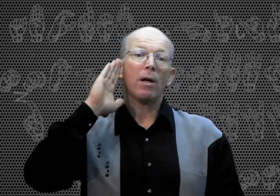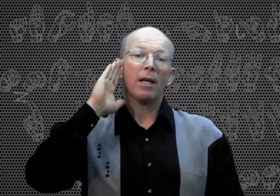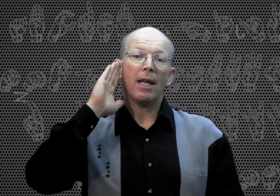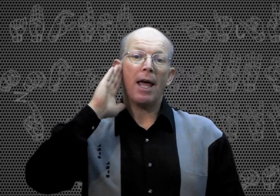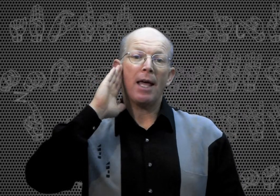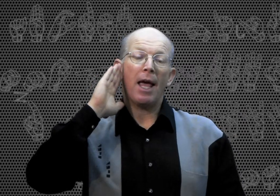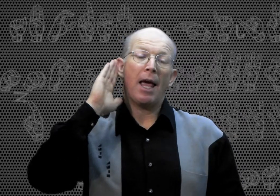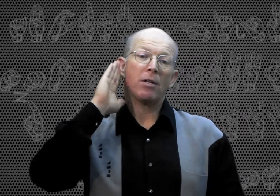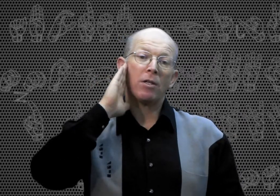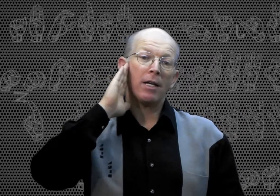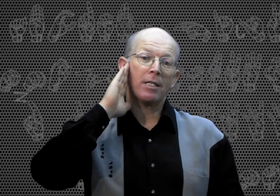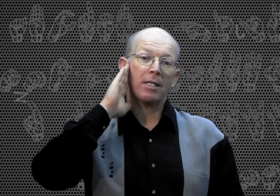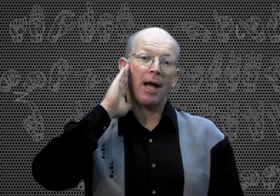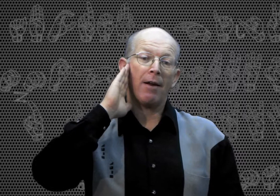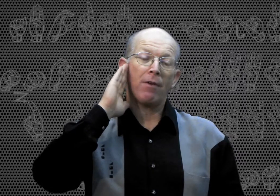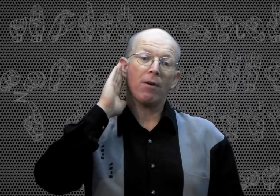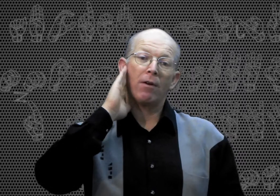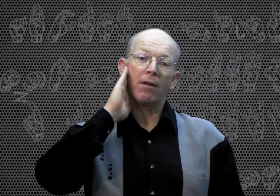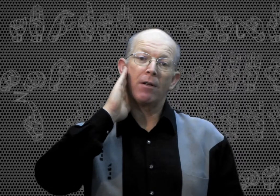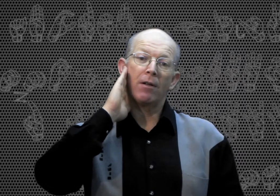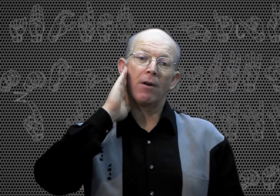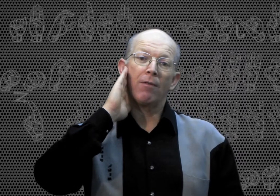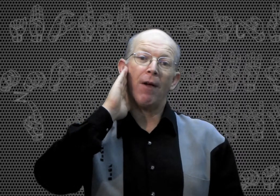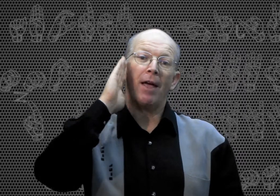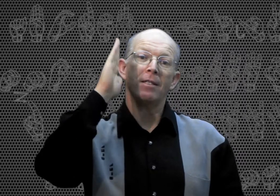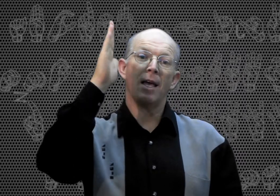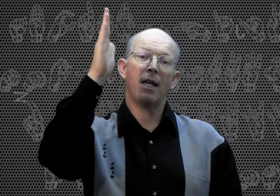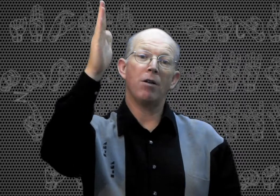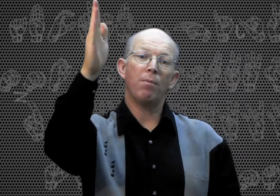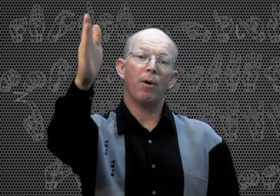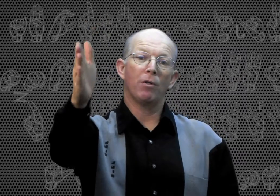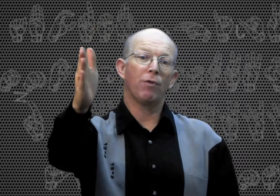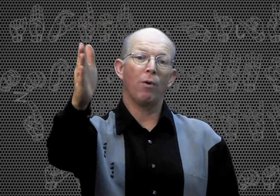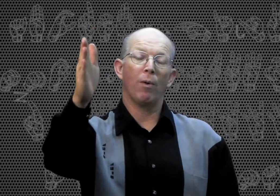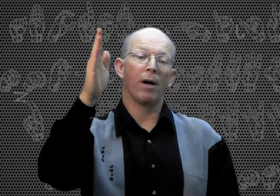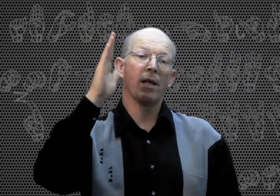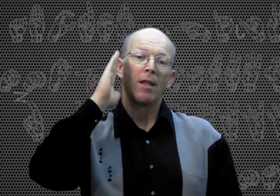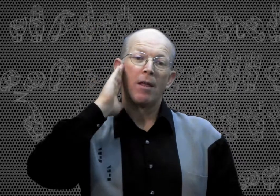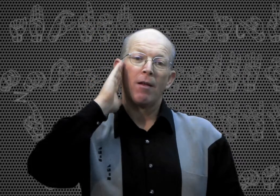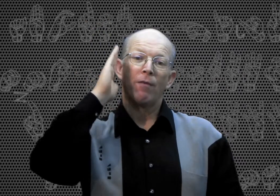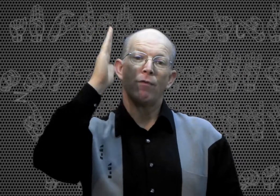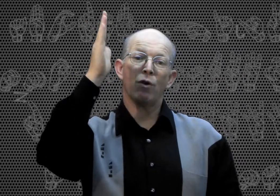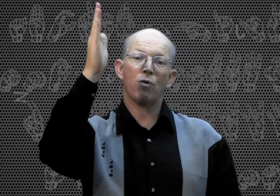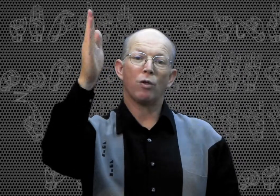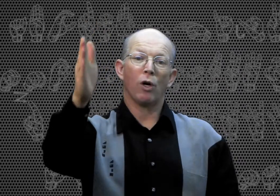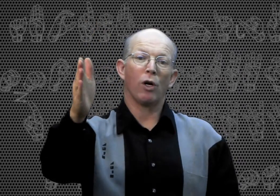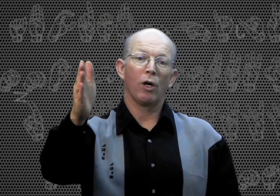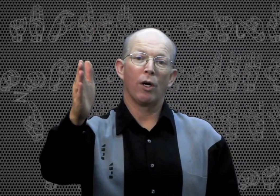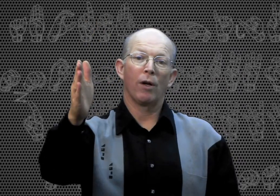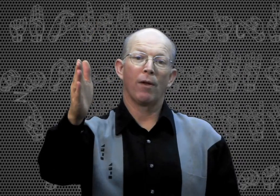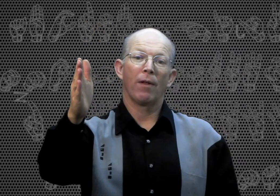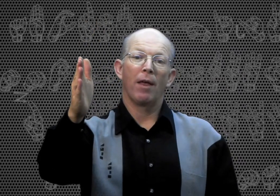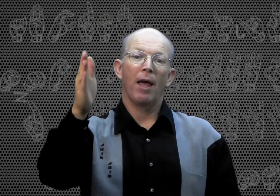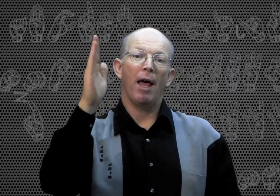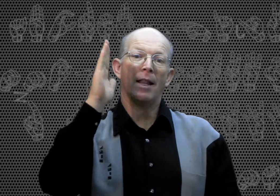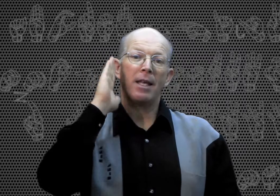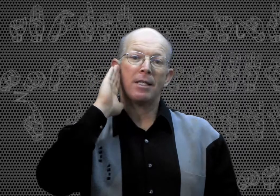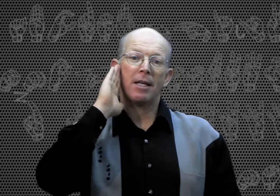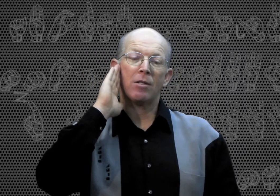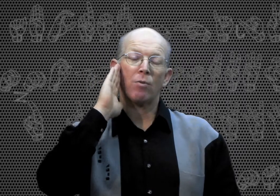take and you touch the side of your face and you push forward. Future. And this is